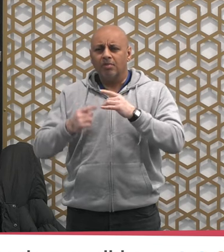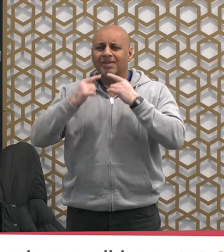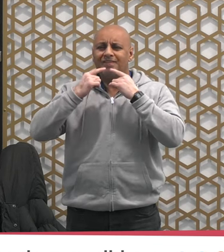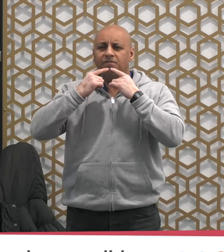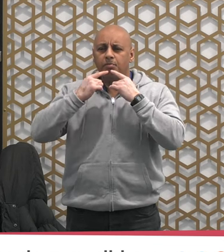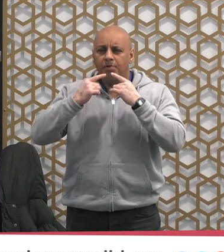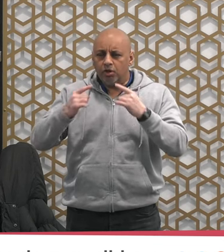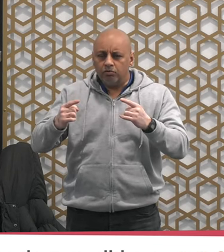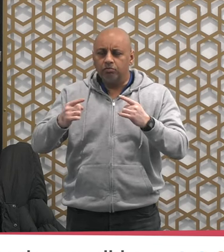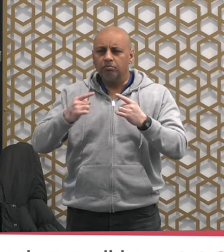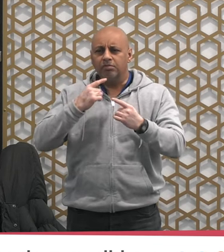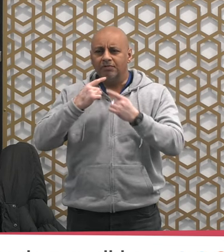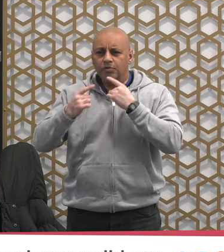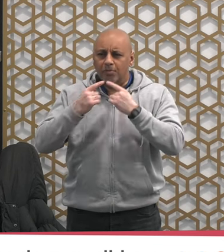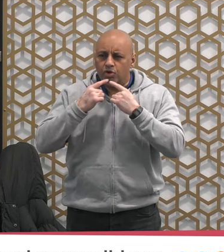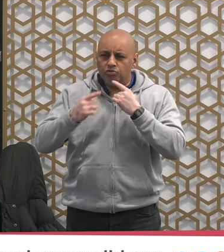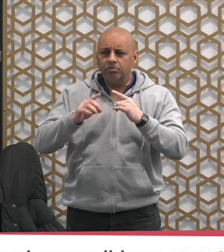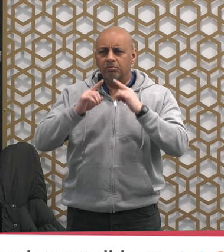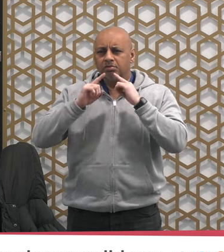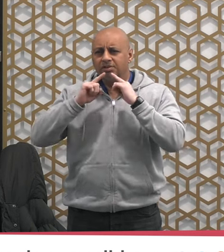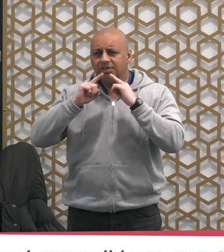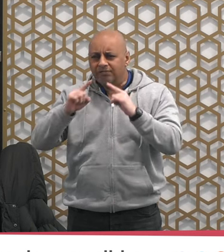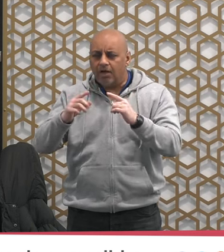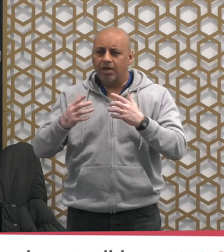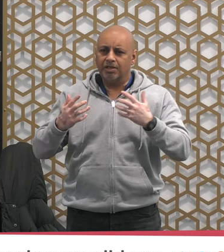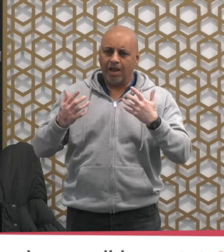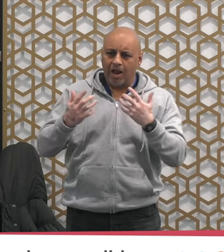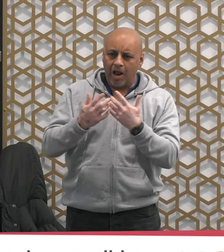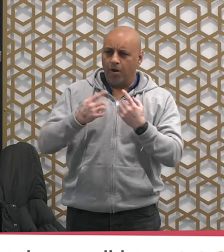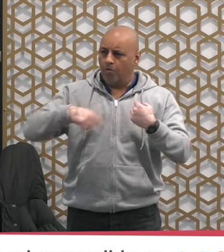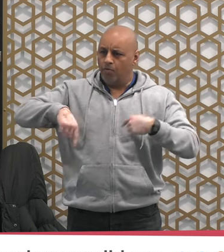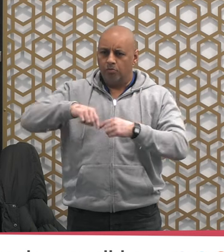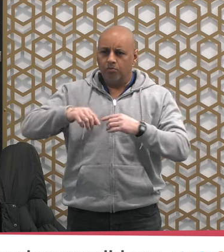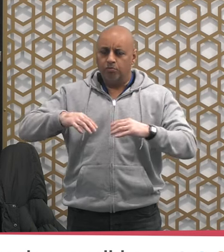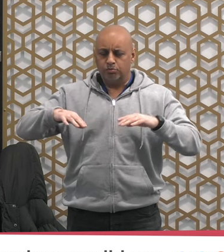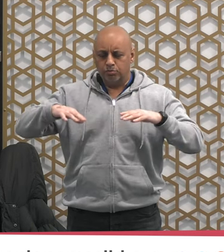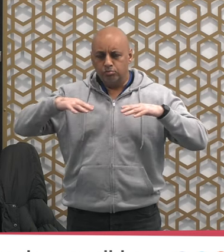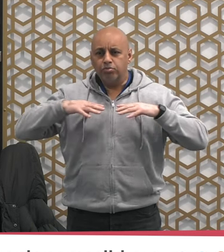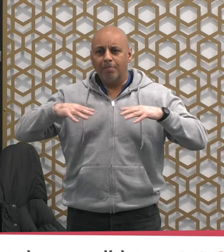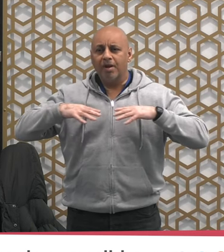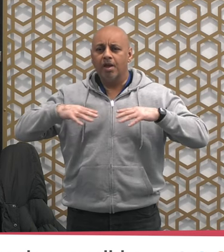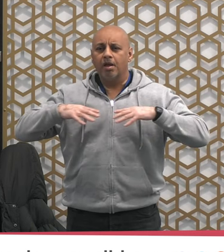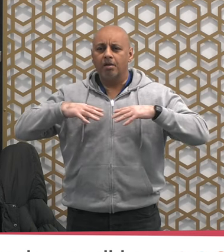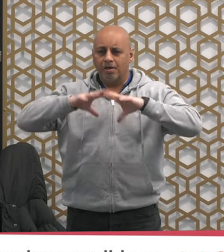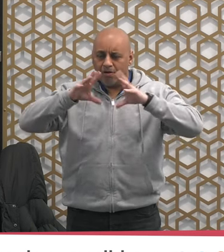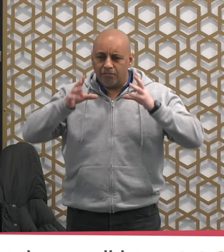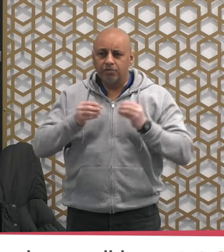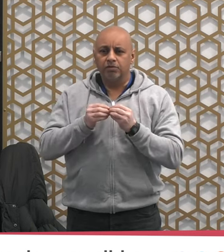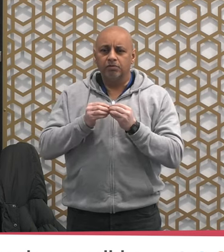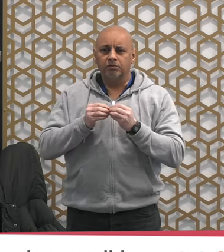ourselves for the month of Ramadan so first and foremost my dear brothers and sisters in Islam